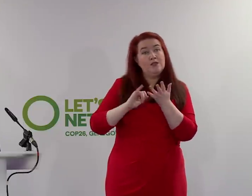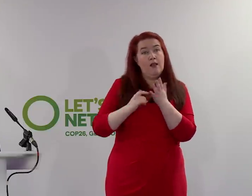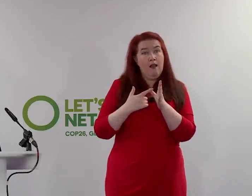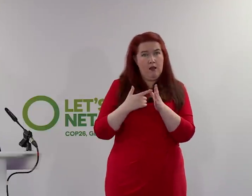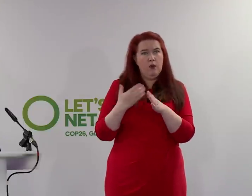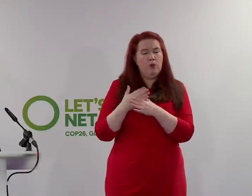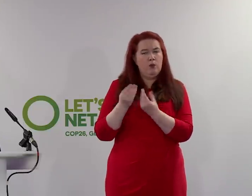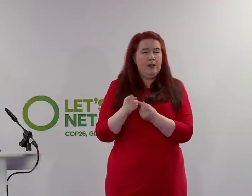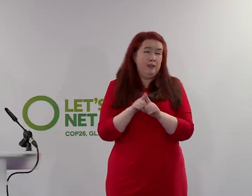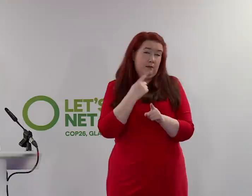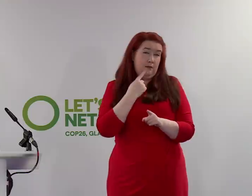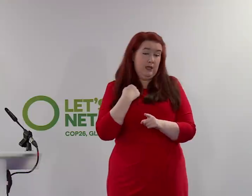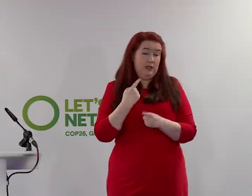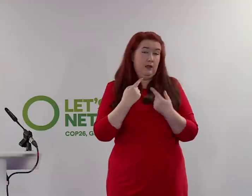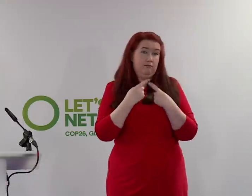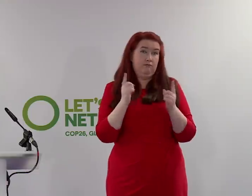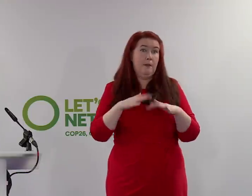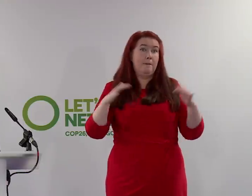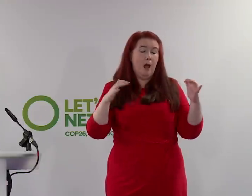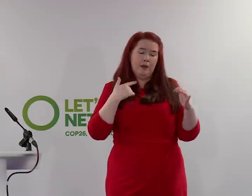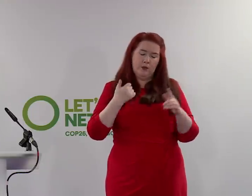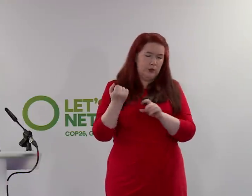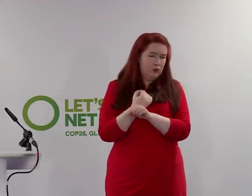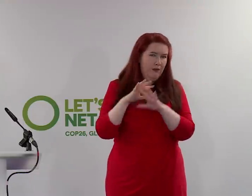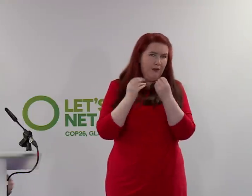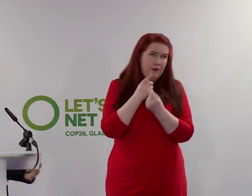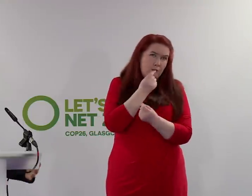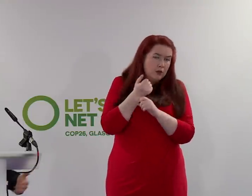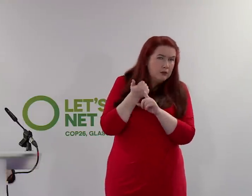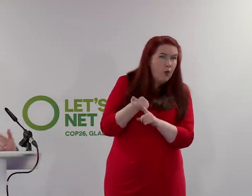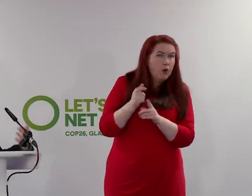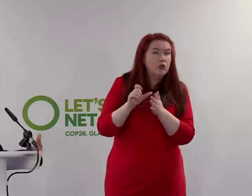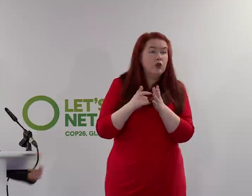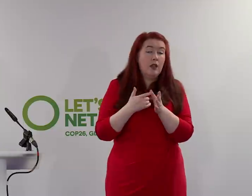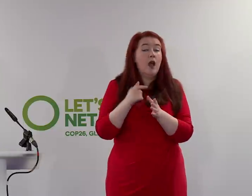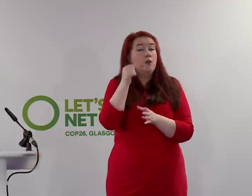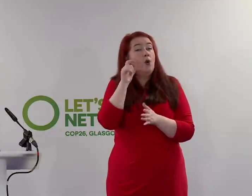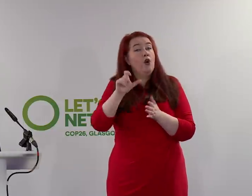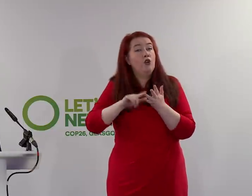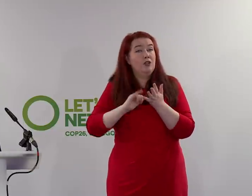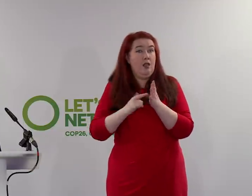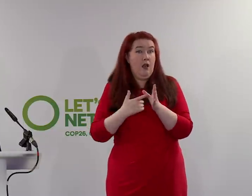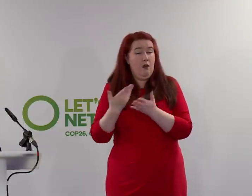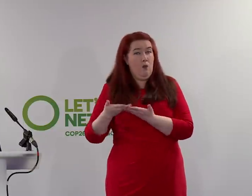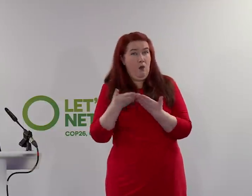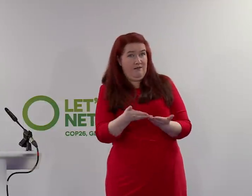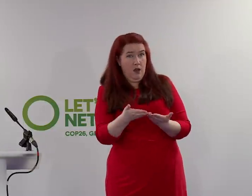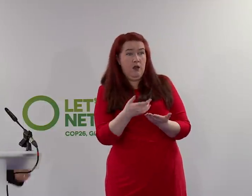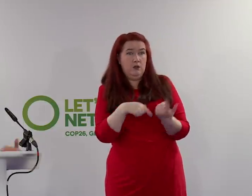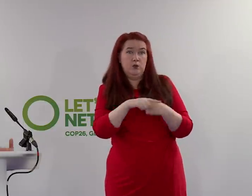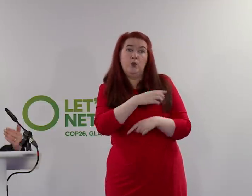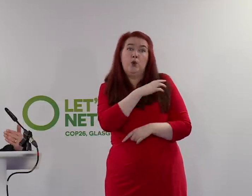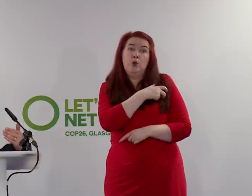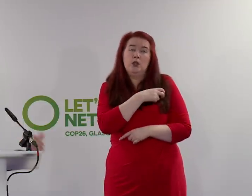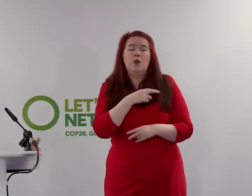the Scottish Parliament yesterday, we were doing everything possible to support and facilitate that. That offer has been made. I certainly hope that that will allow